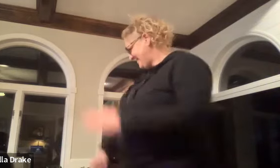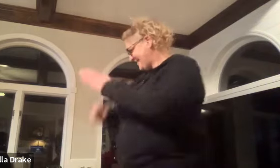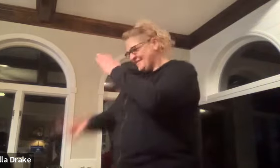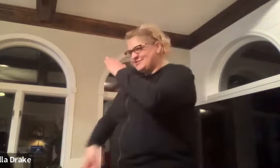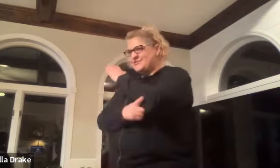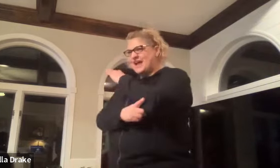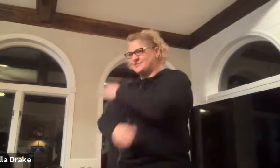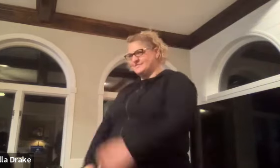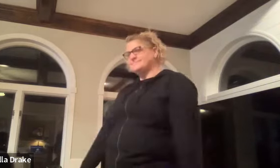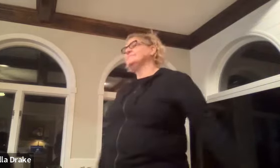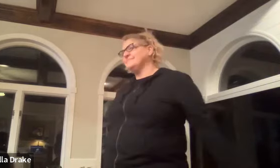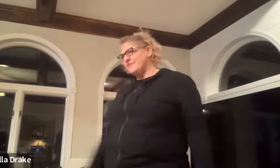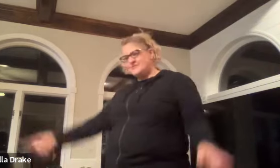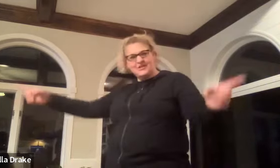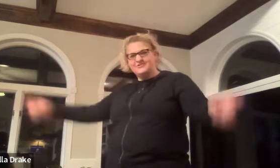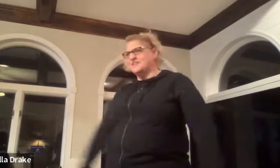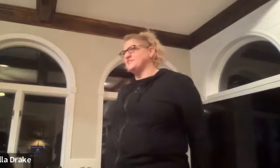trash they're talking trash